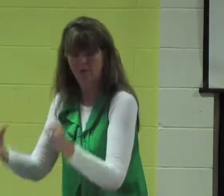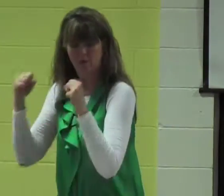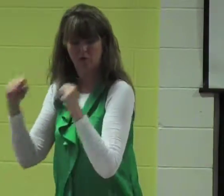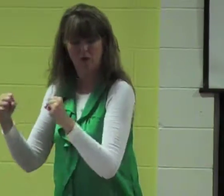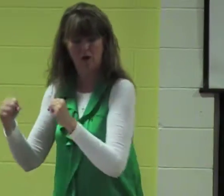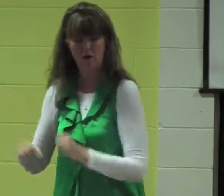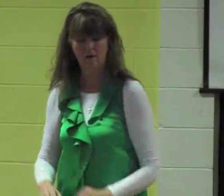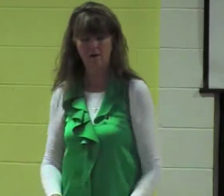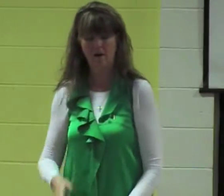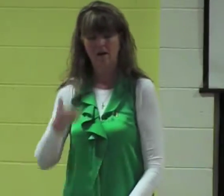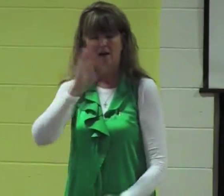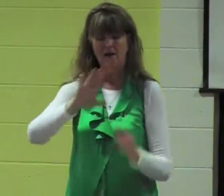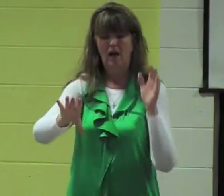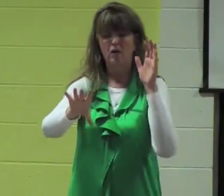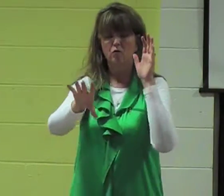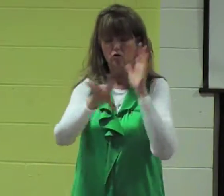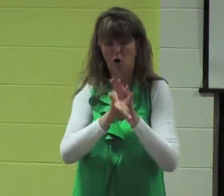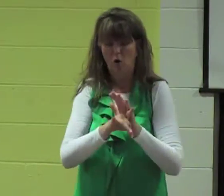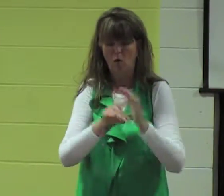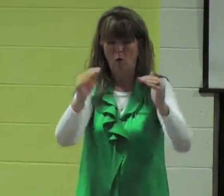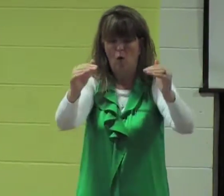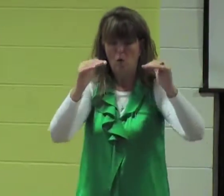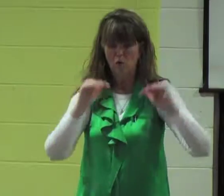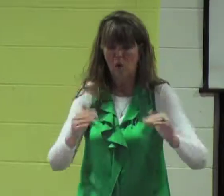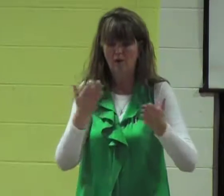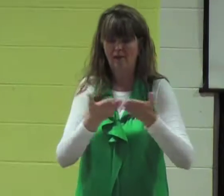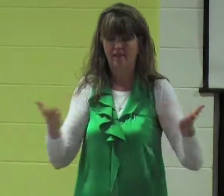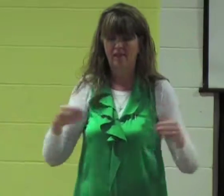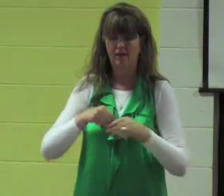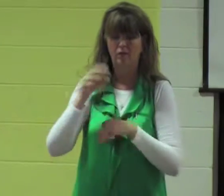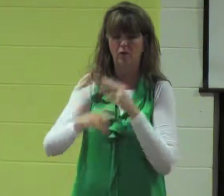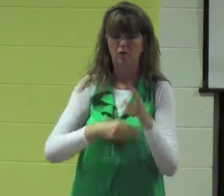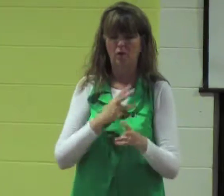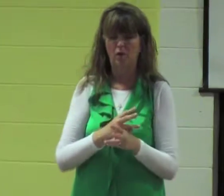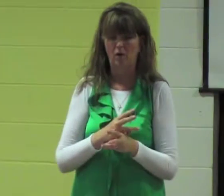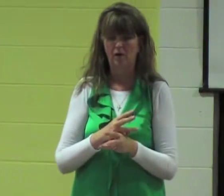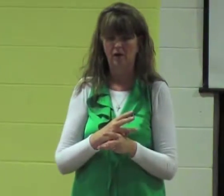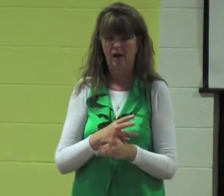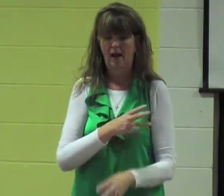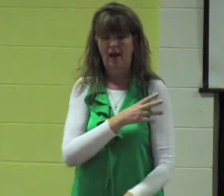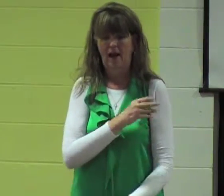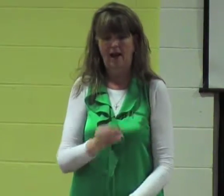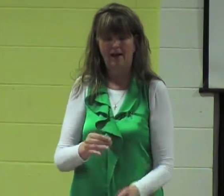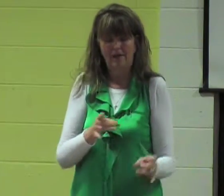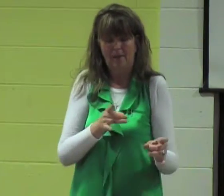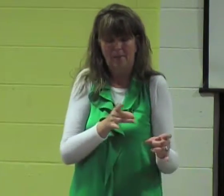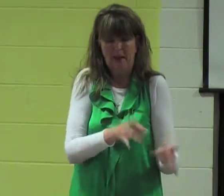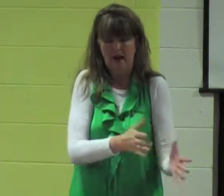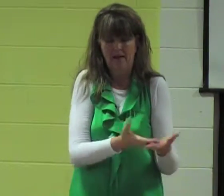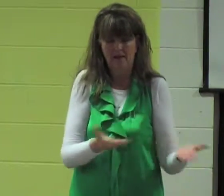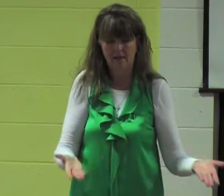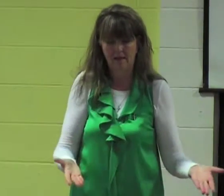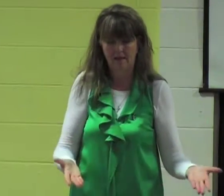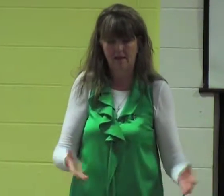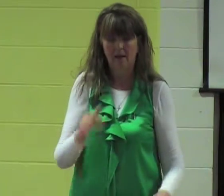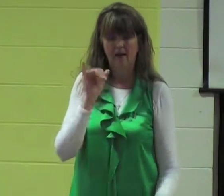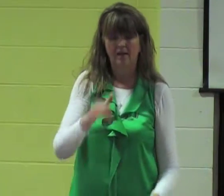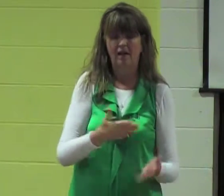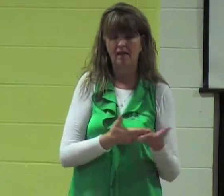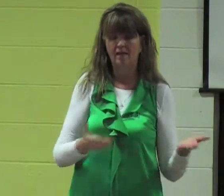world to shame the strong God chose the lowly things of the world and the despised things